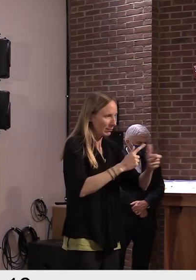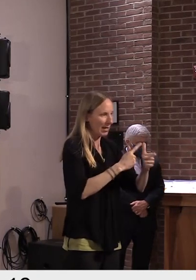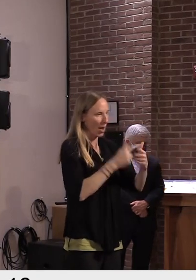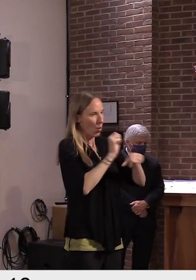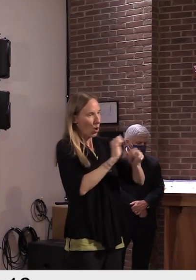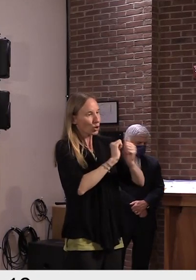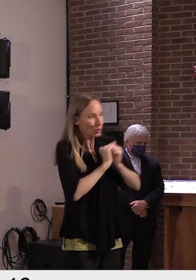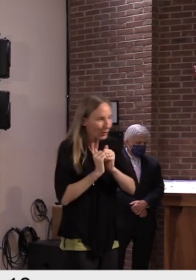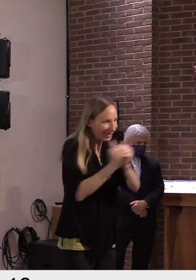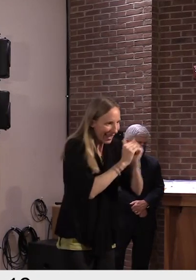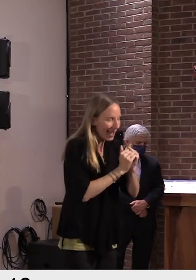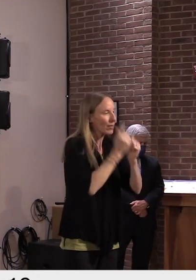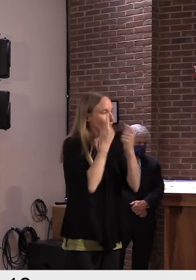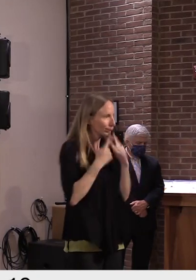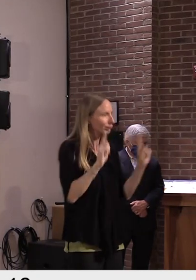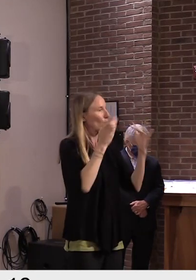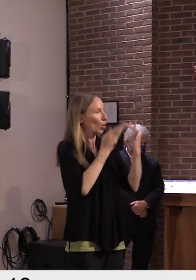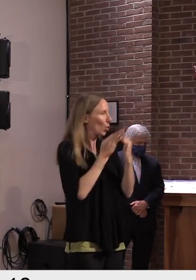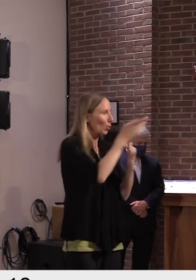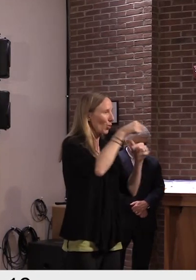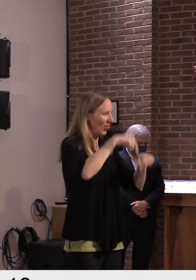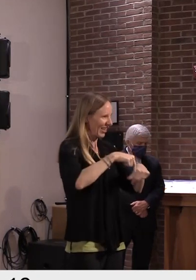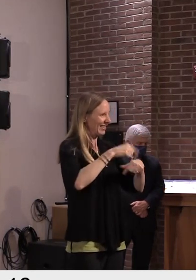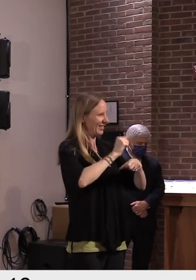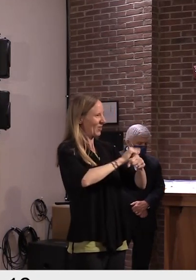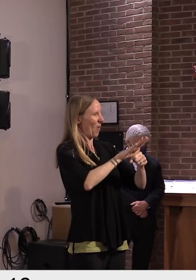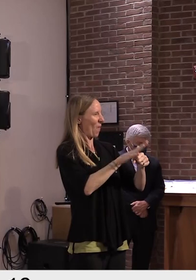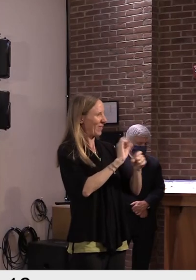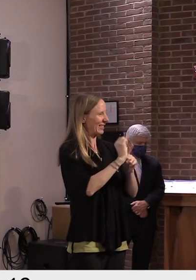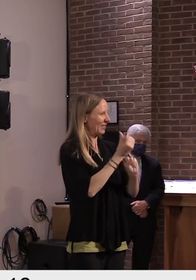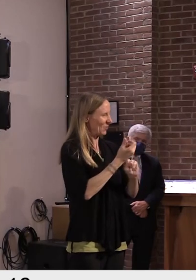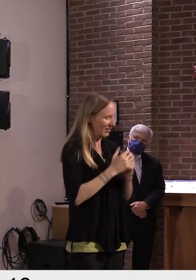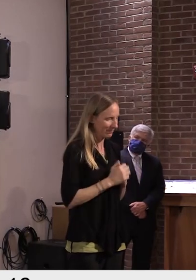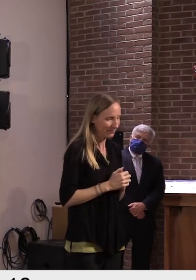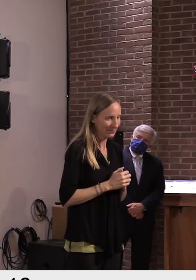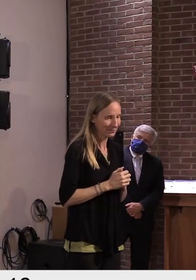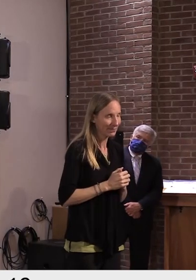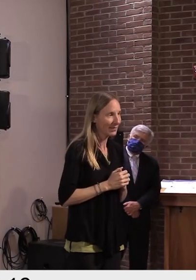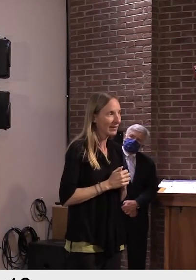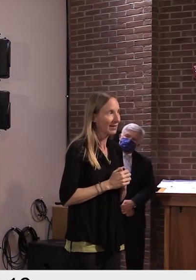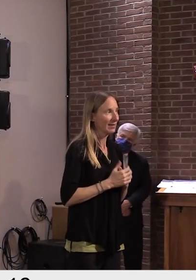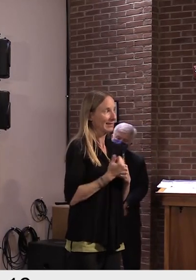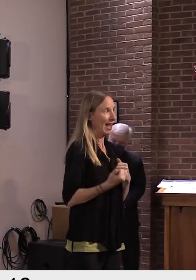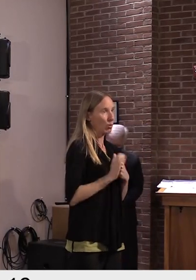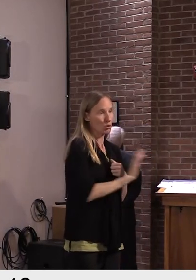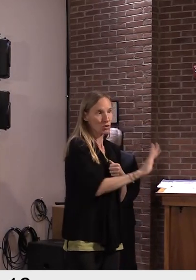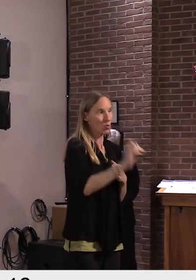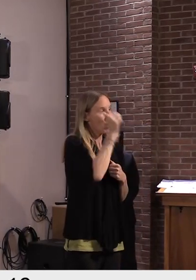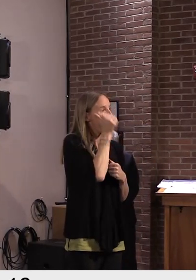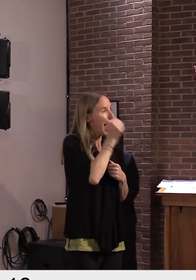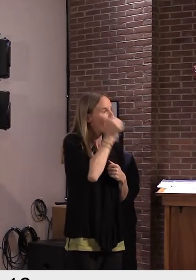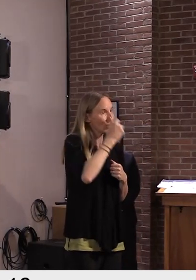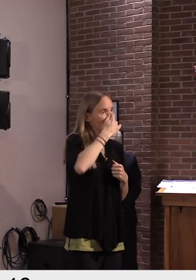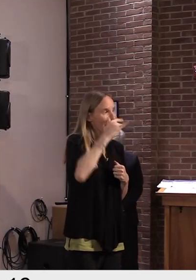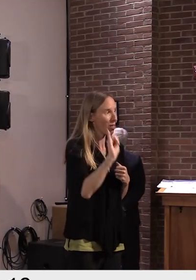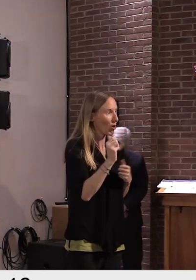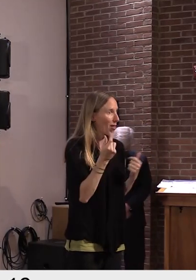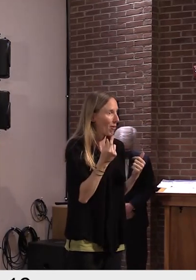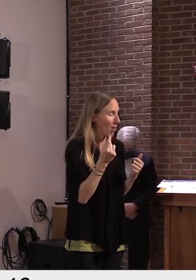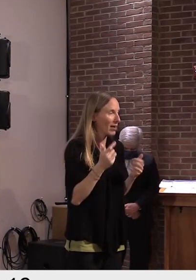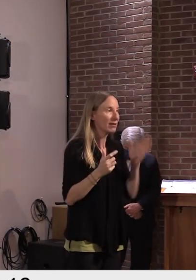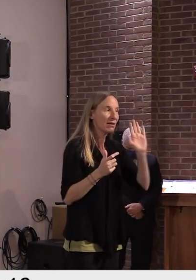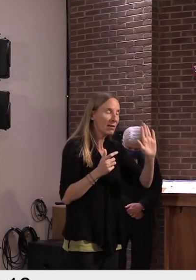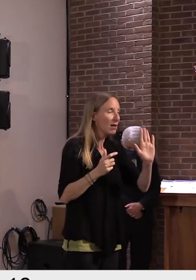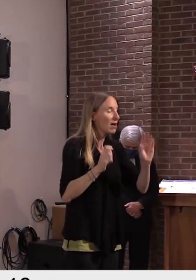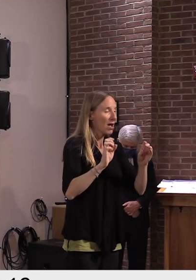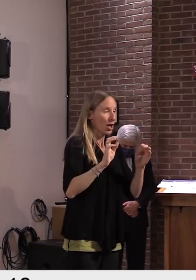our way through this pandemic. And I want to talk for a moment about your everyday actions. Behavior change is